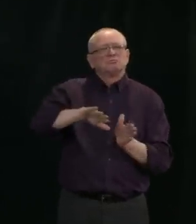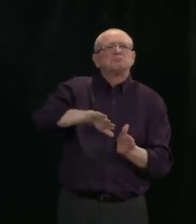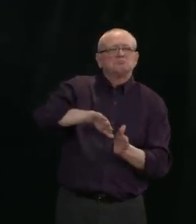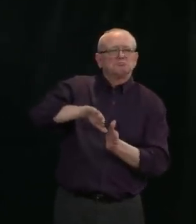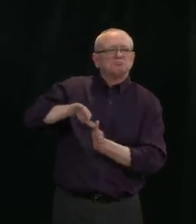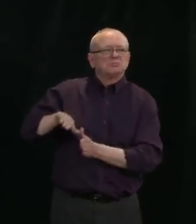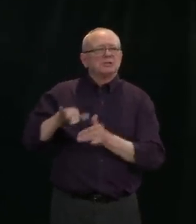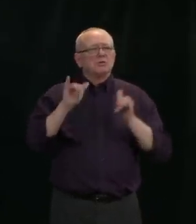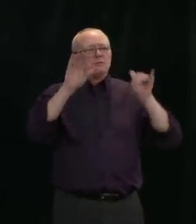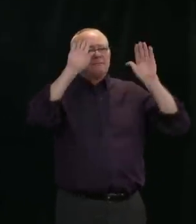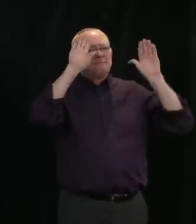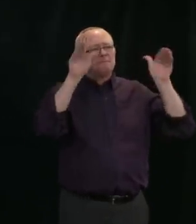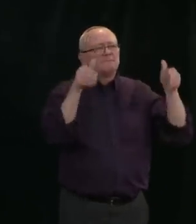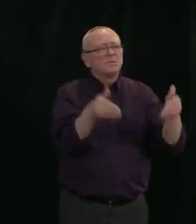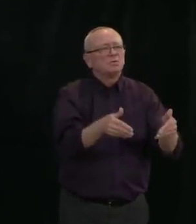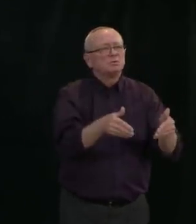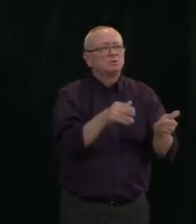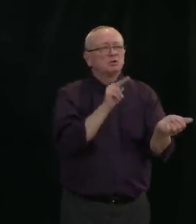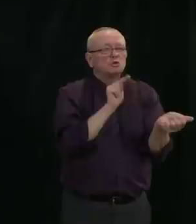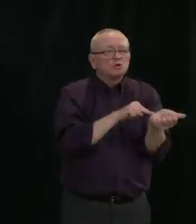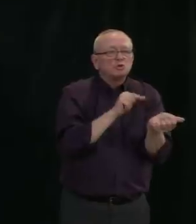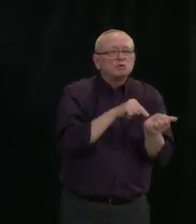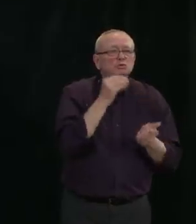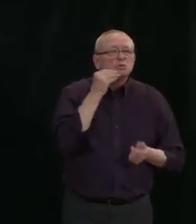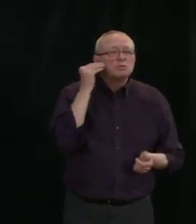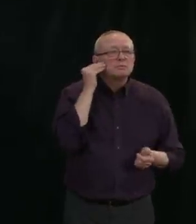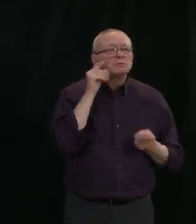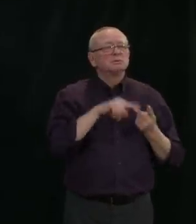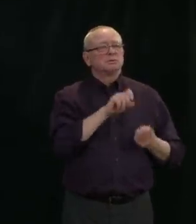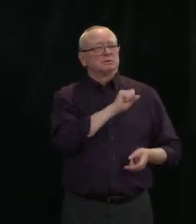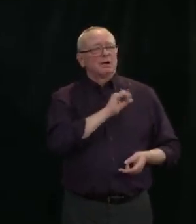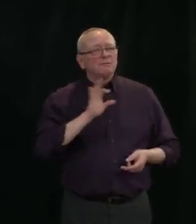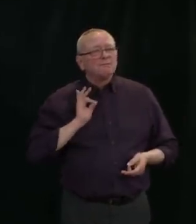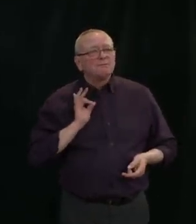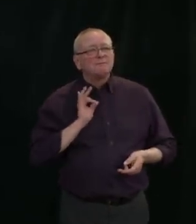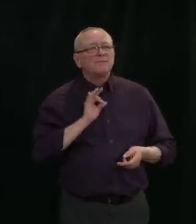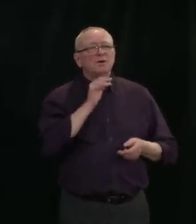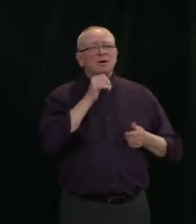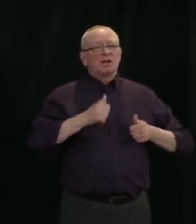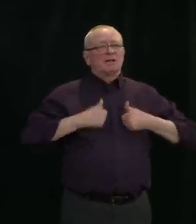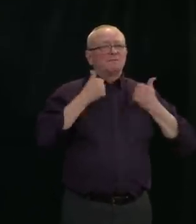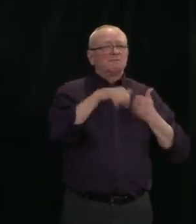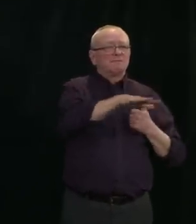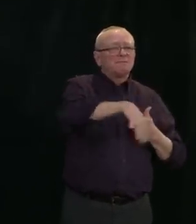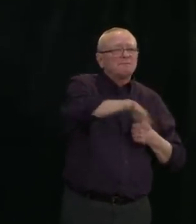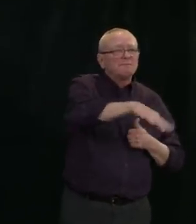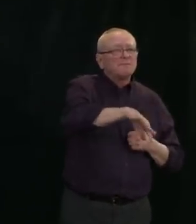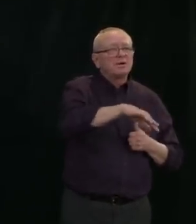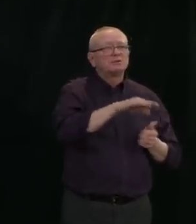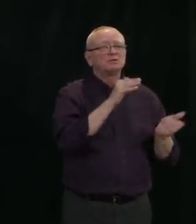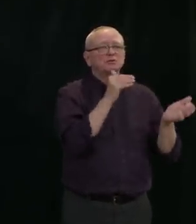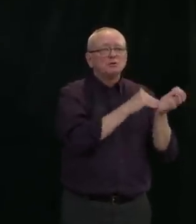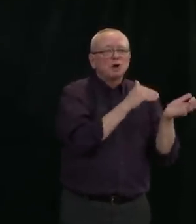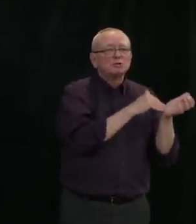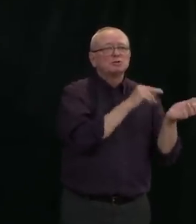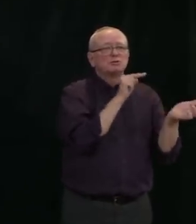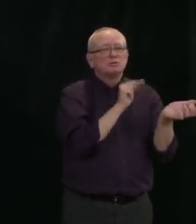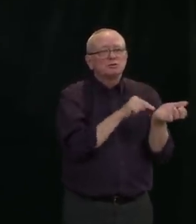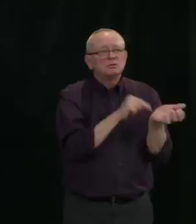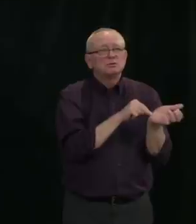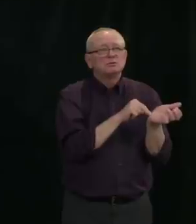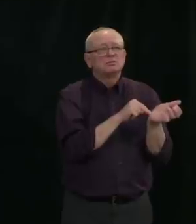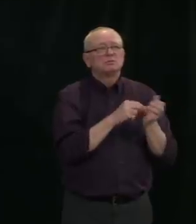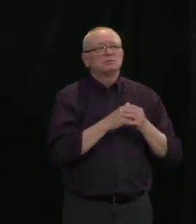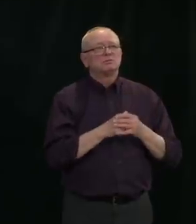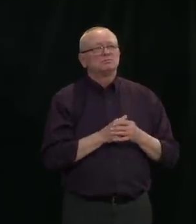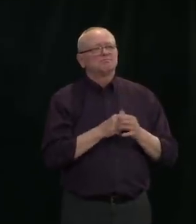such as healthcare workers. This was a necessary step. We need to use resources effectively to protect people